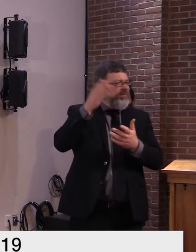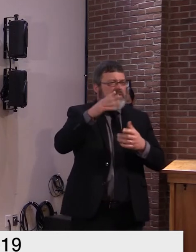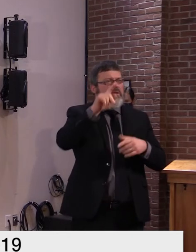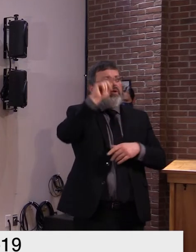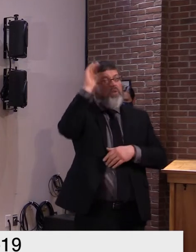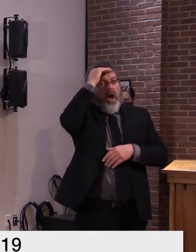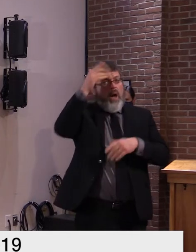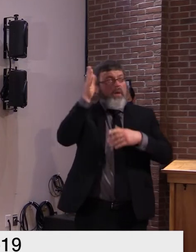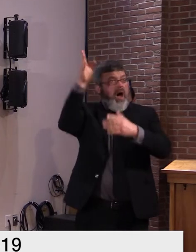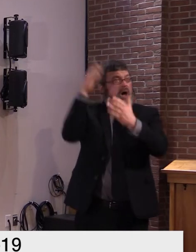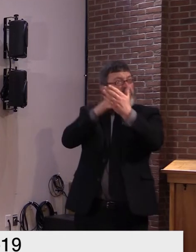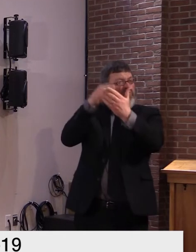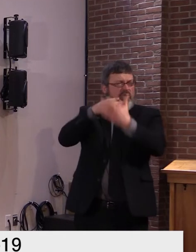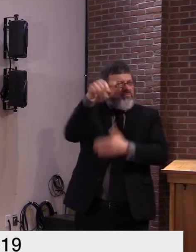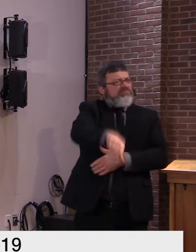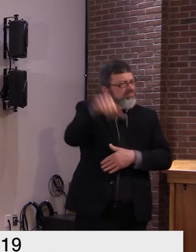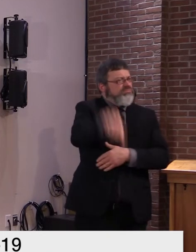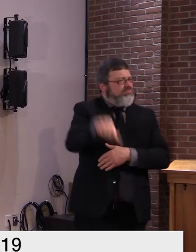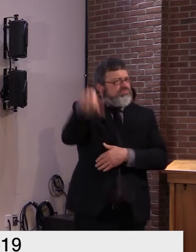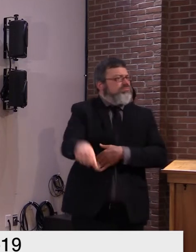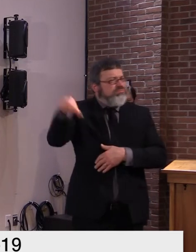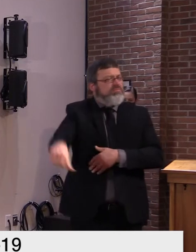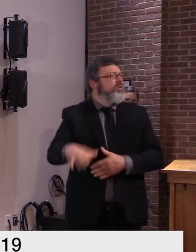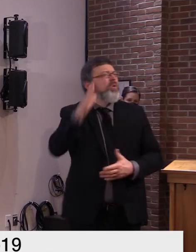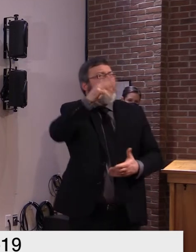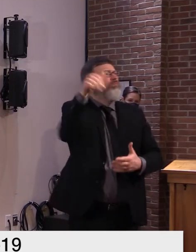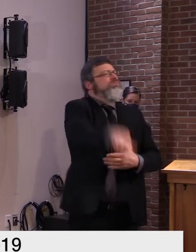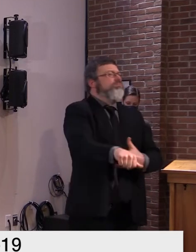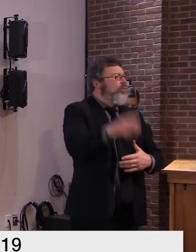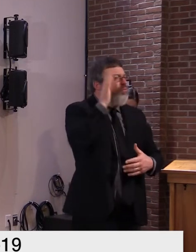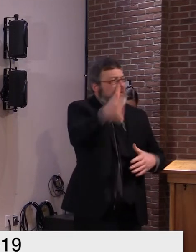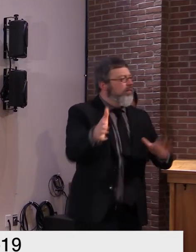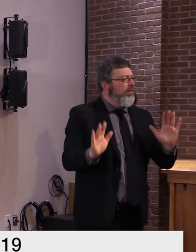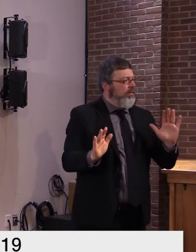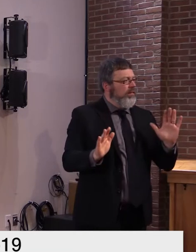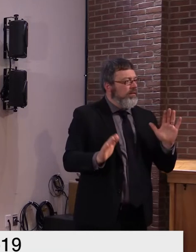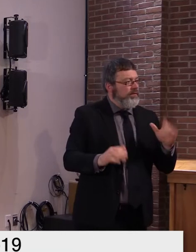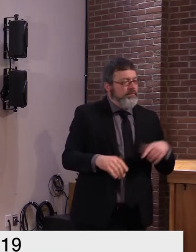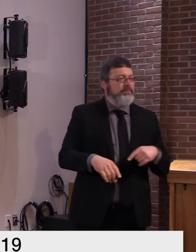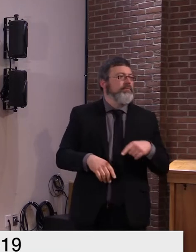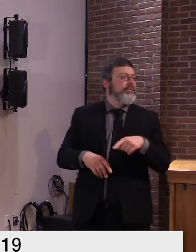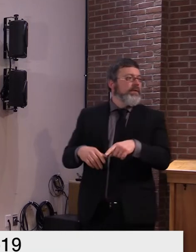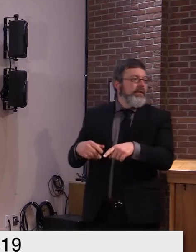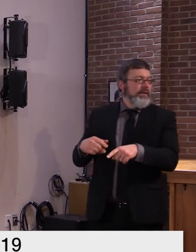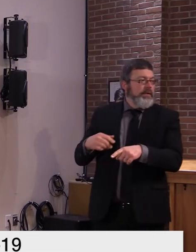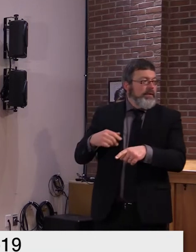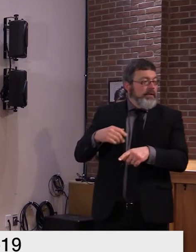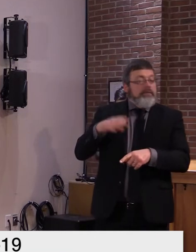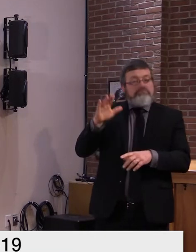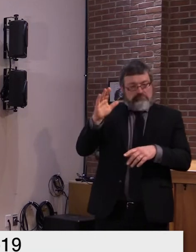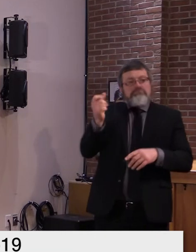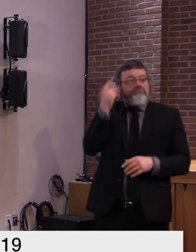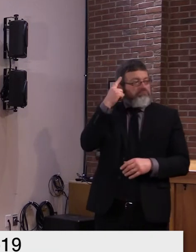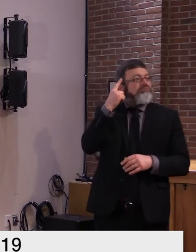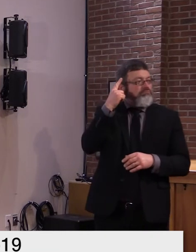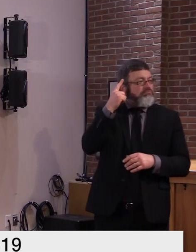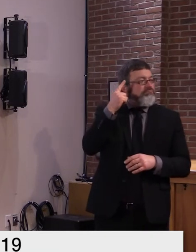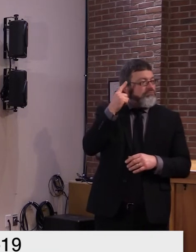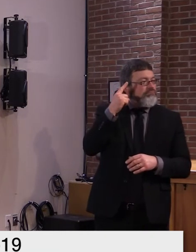um you and i understand peter herschel was disconnected but should be back on the line peter